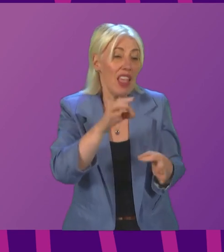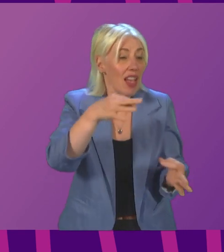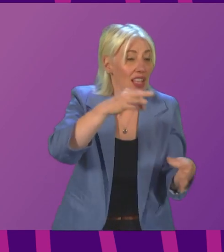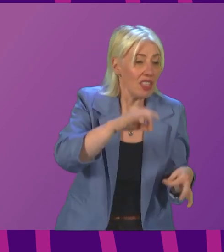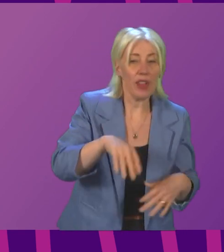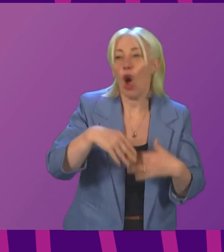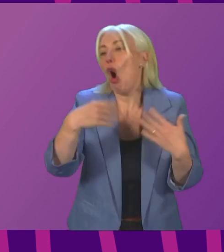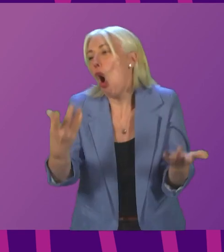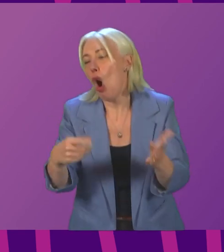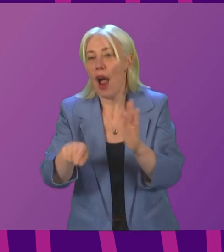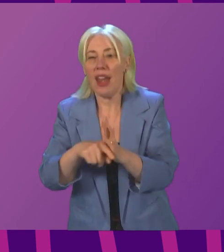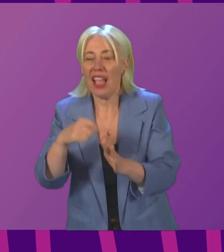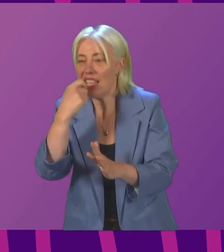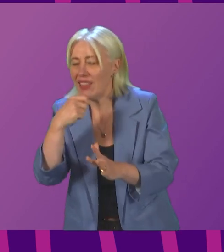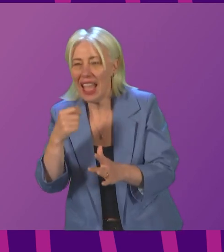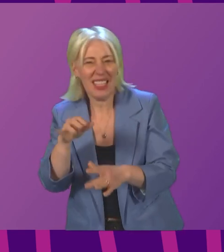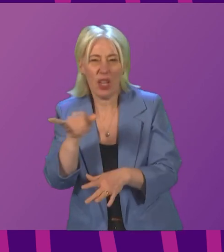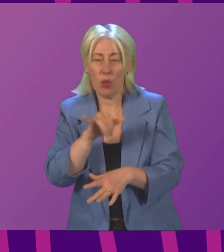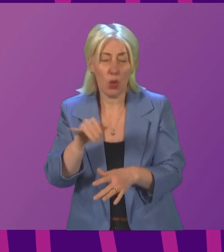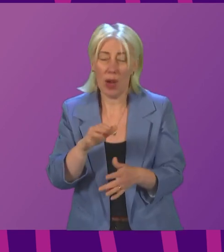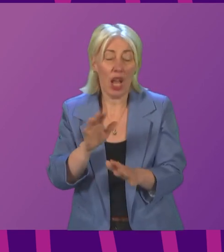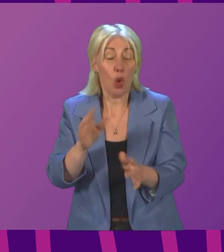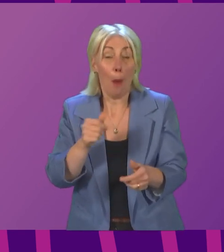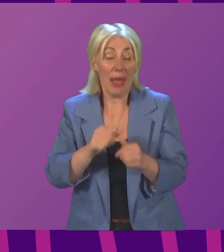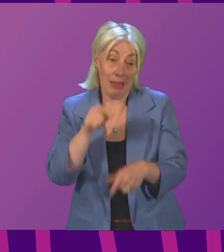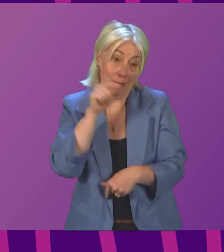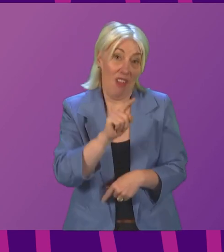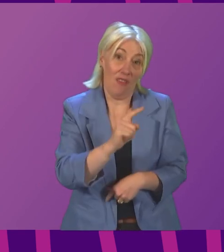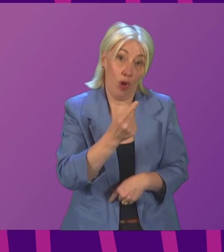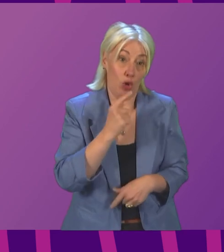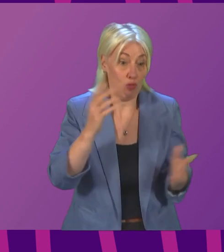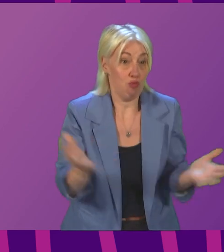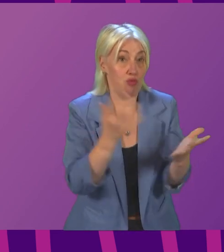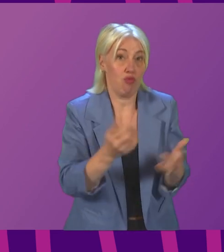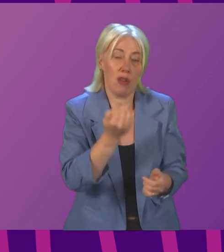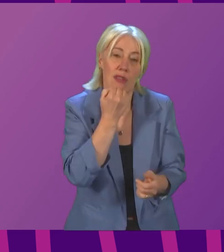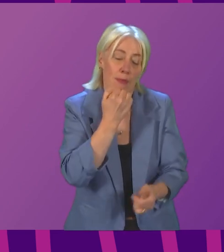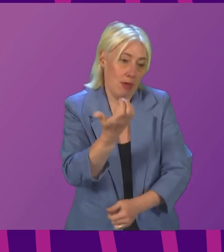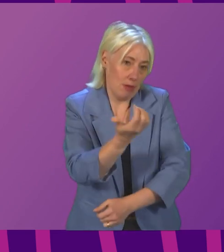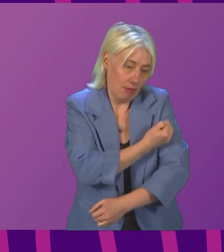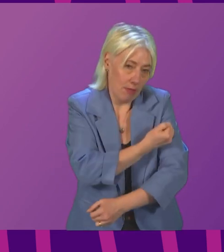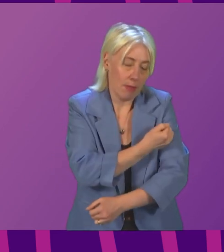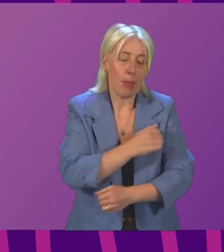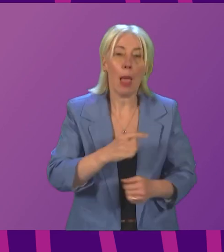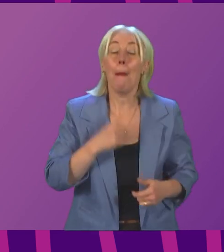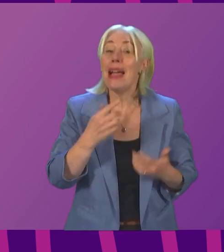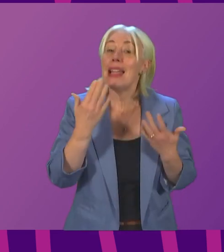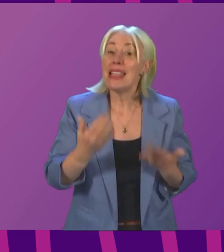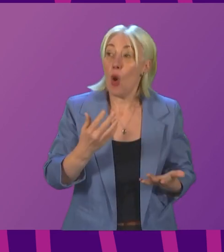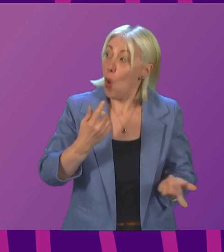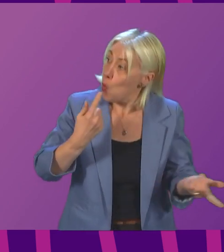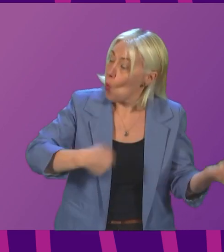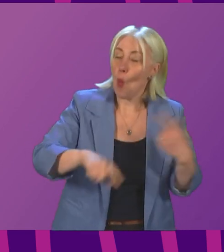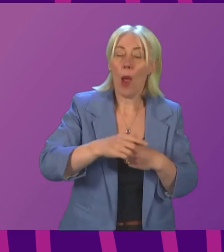have seen. There is perhaps an argument here that one of the reasons why we are currently the most